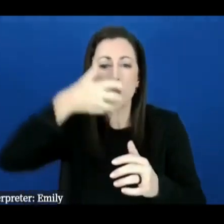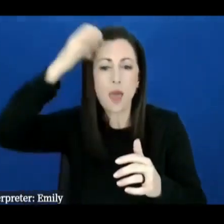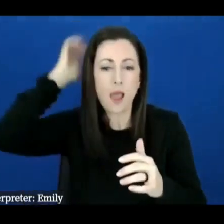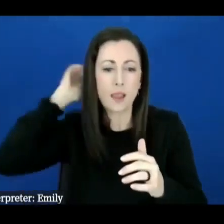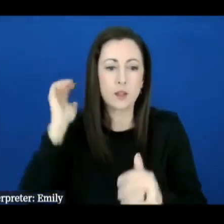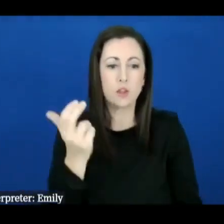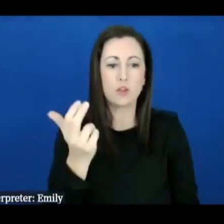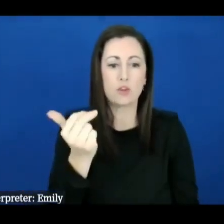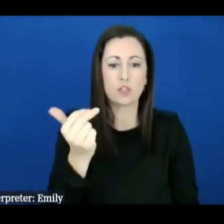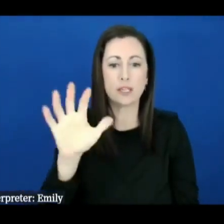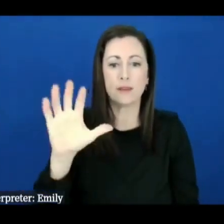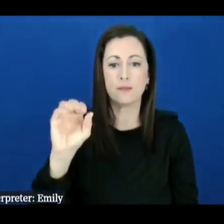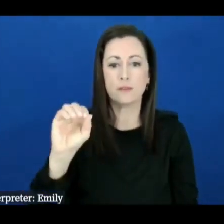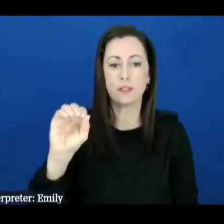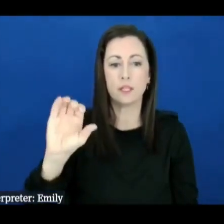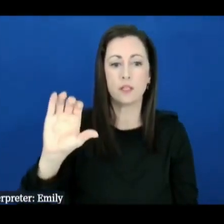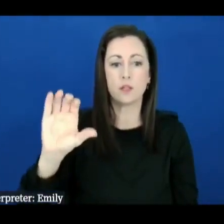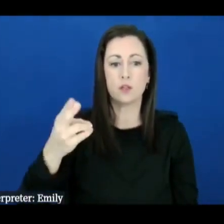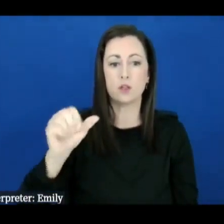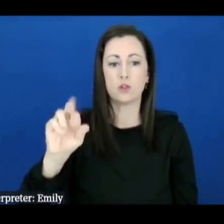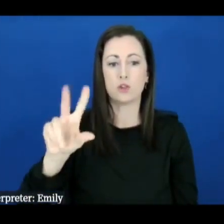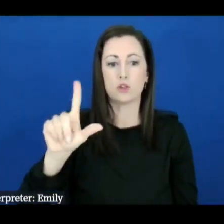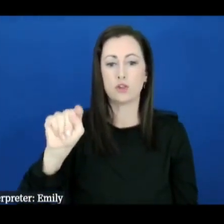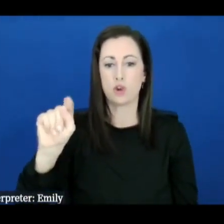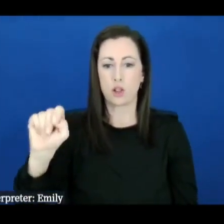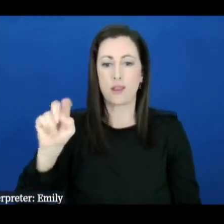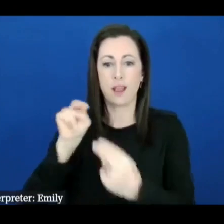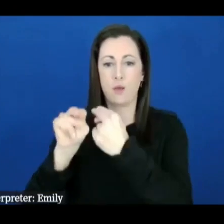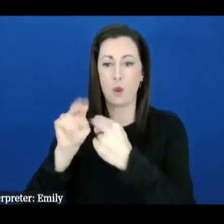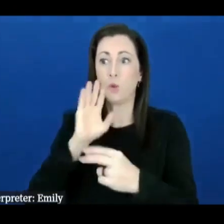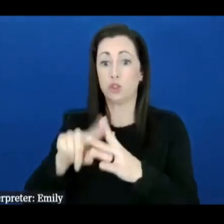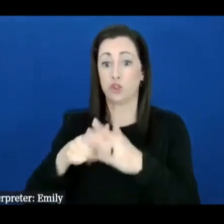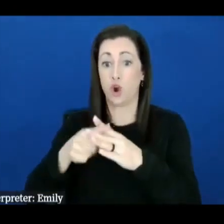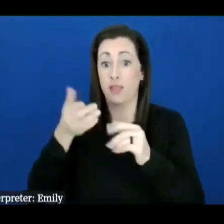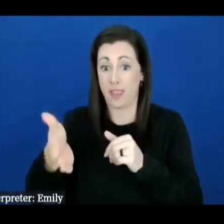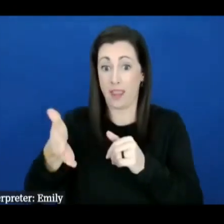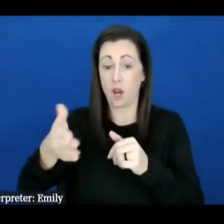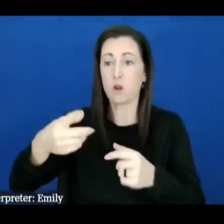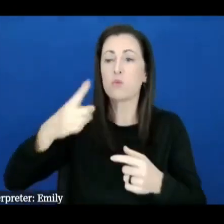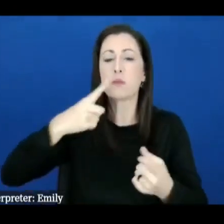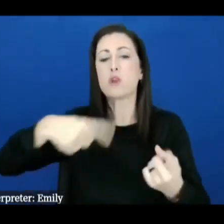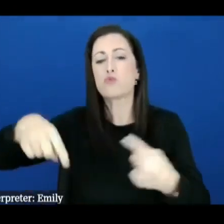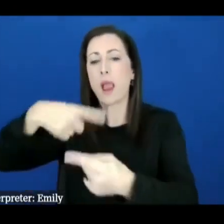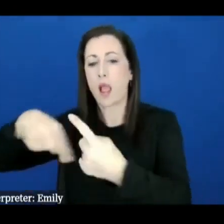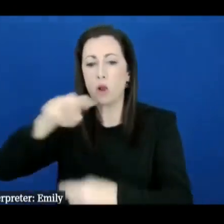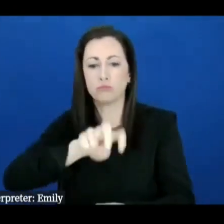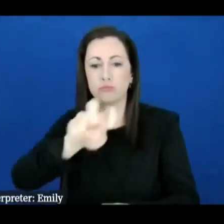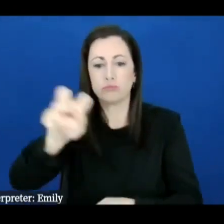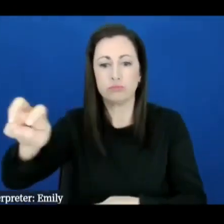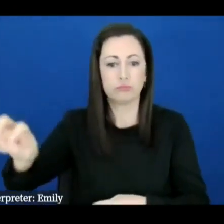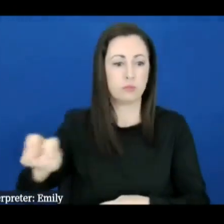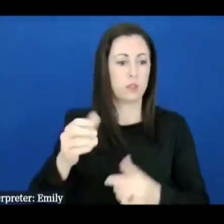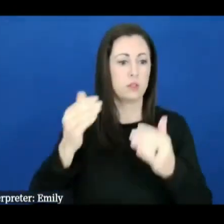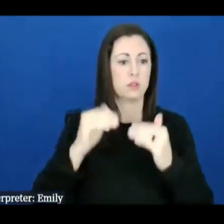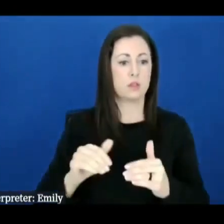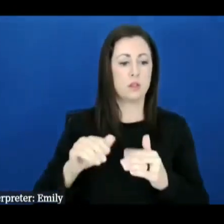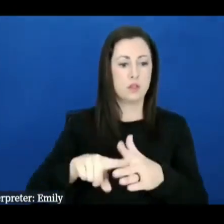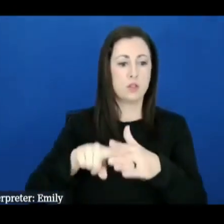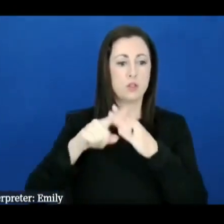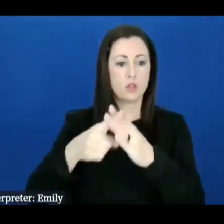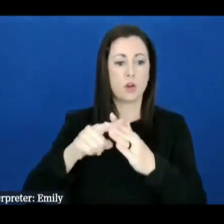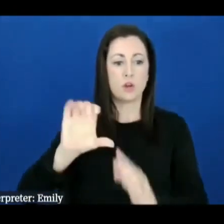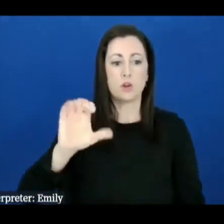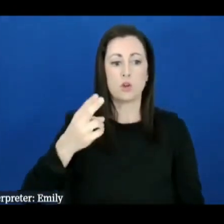canvassing is also ongoing starting in Leicester and they're starting at the chosen generation church